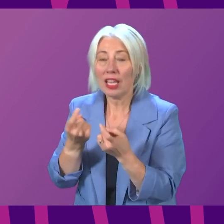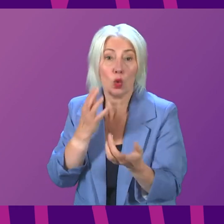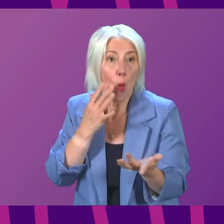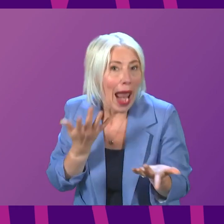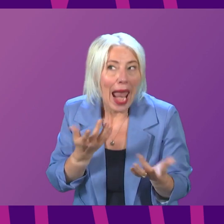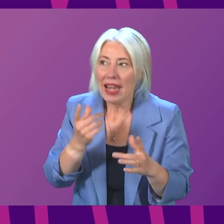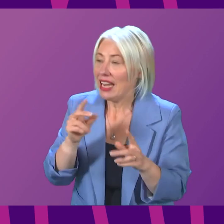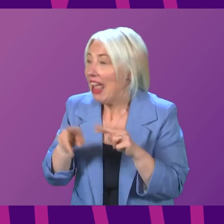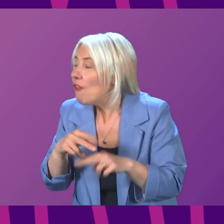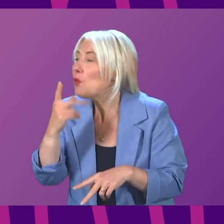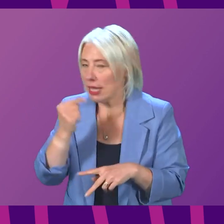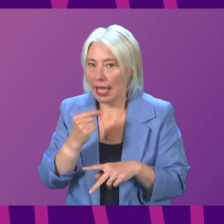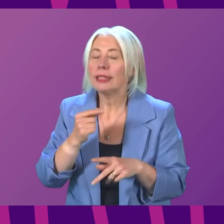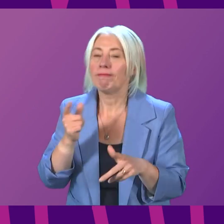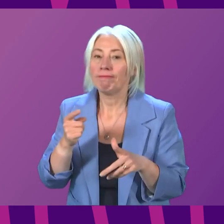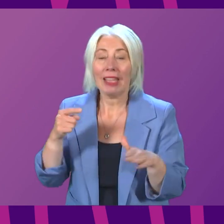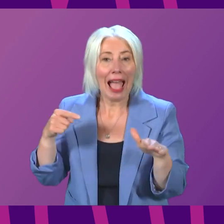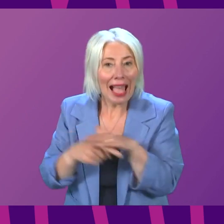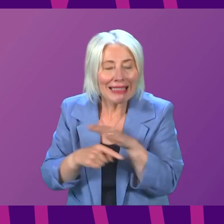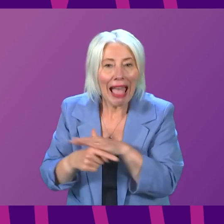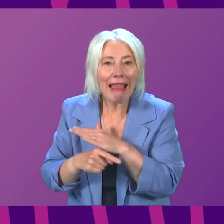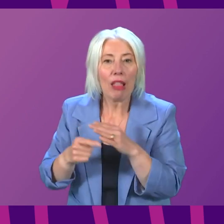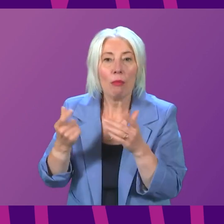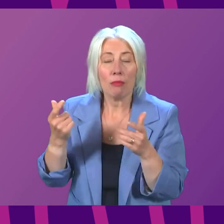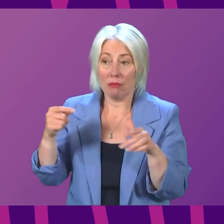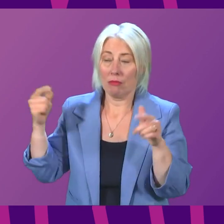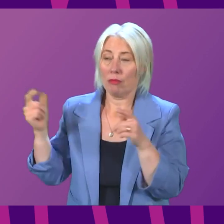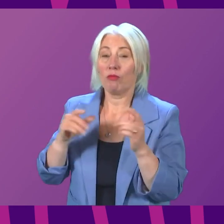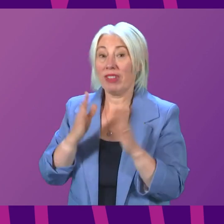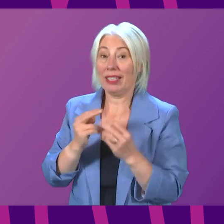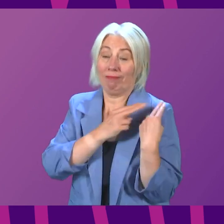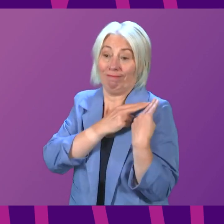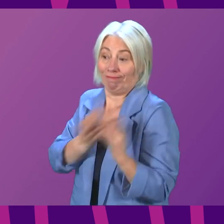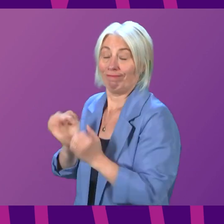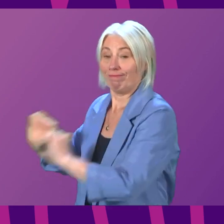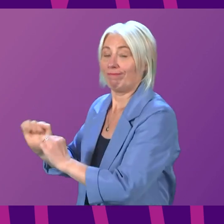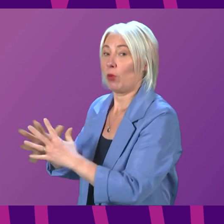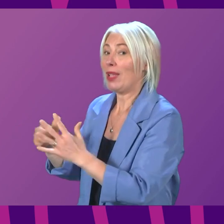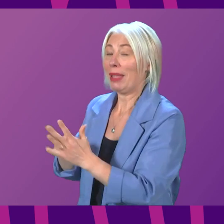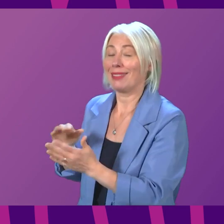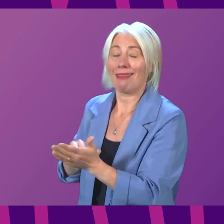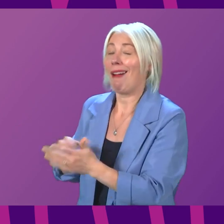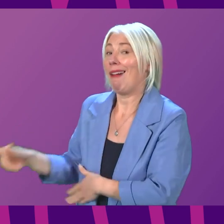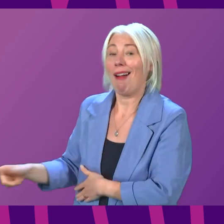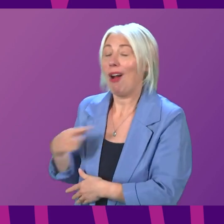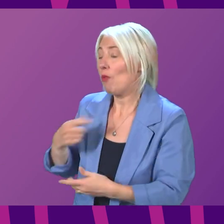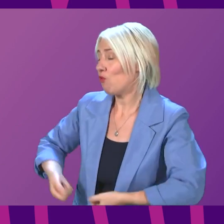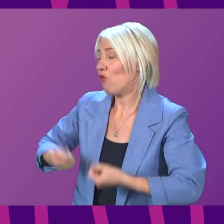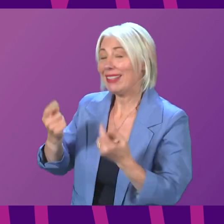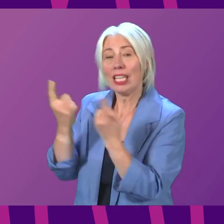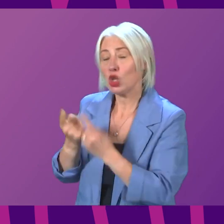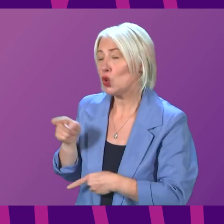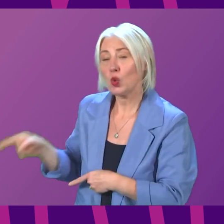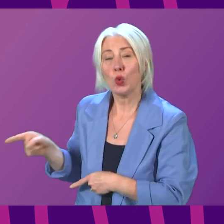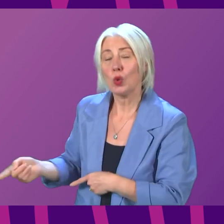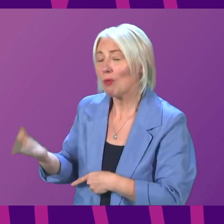we can. Asylum and immigration, though, are reserved matters. And we have raised a variety of issues directly with the UK government on